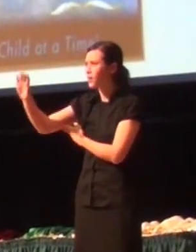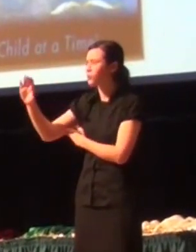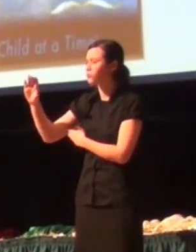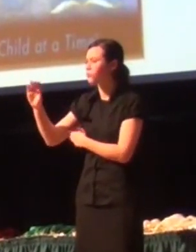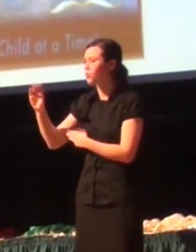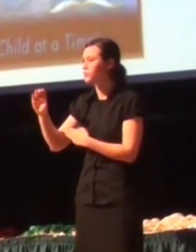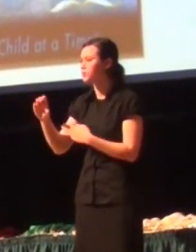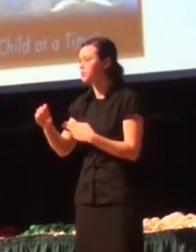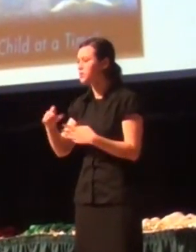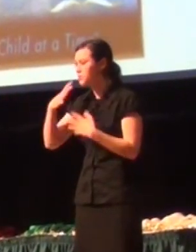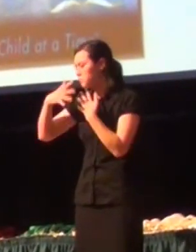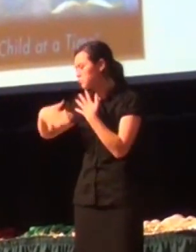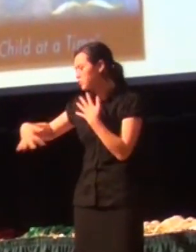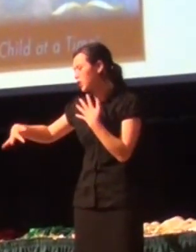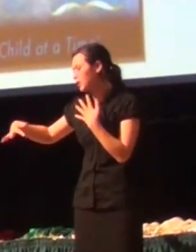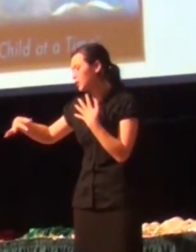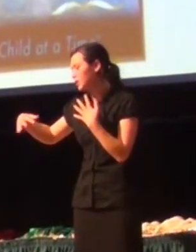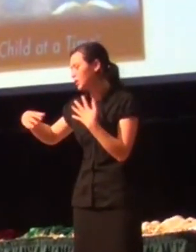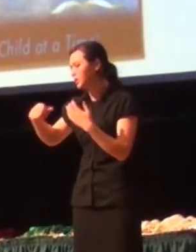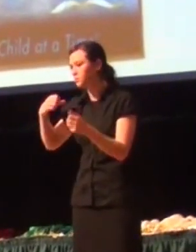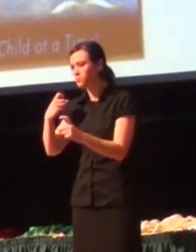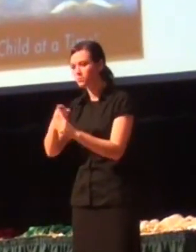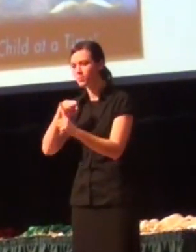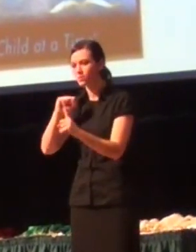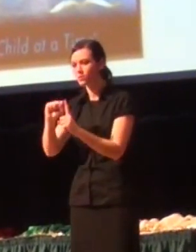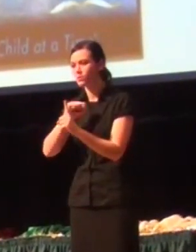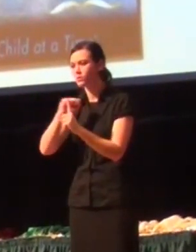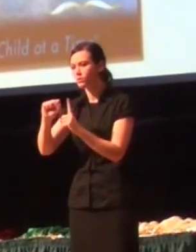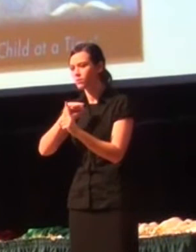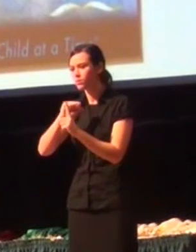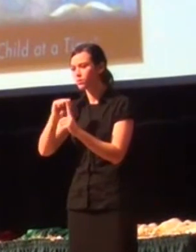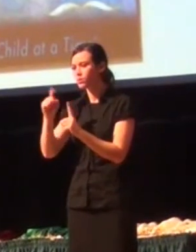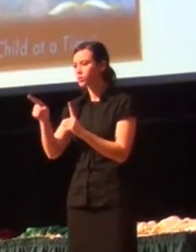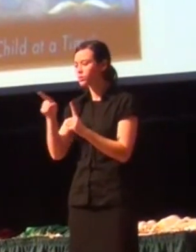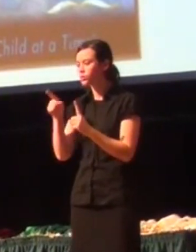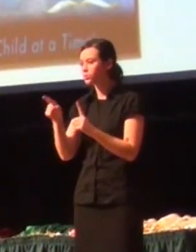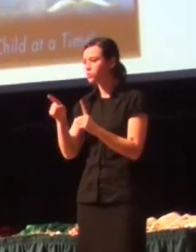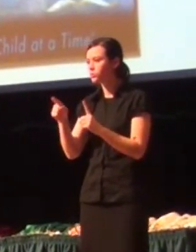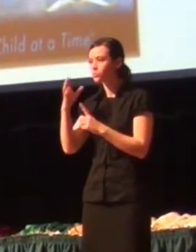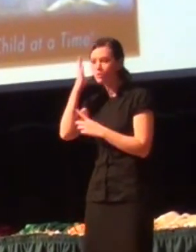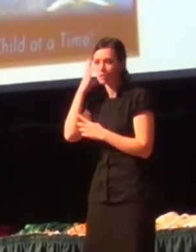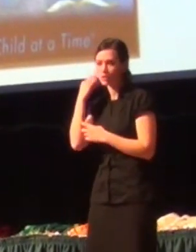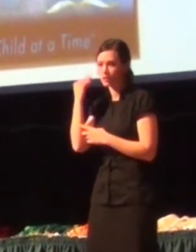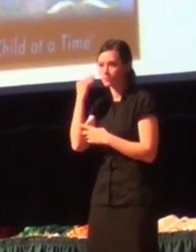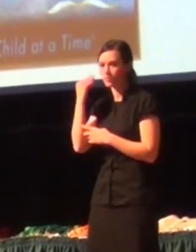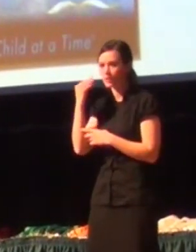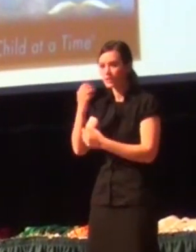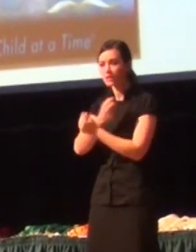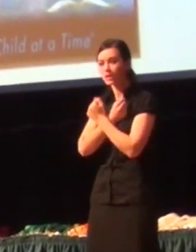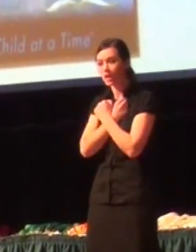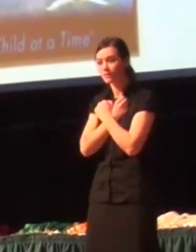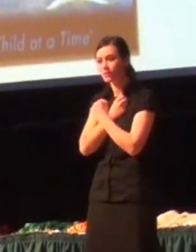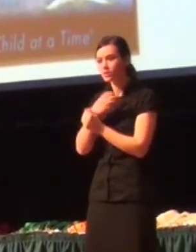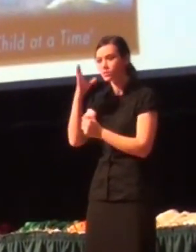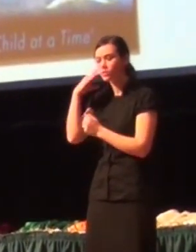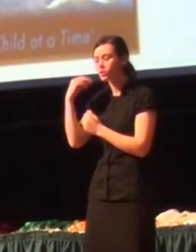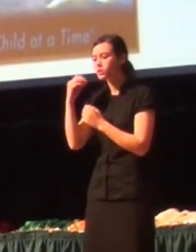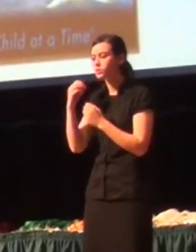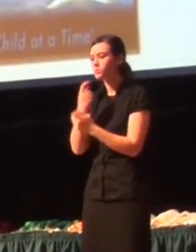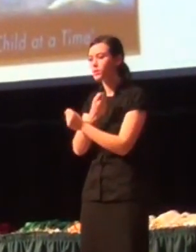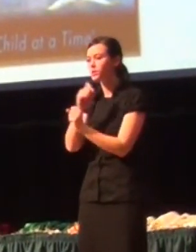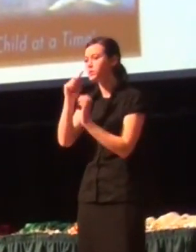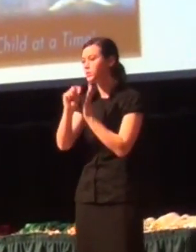for you. So that you could experience love. So that you could experience life. So that you could experience salvation.